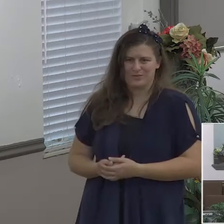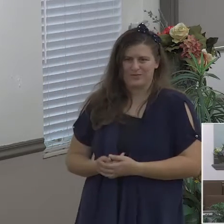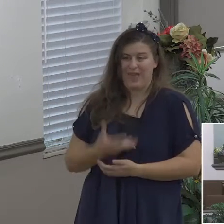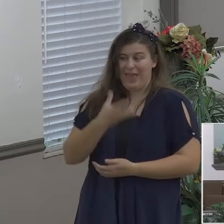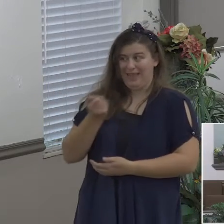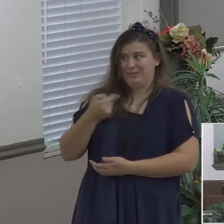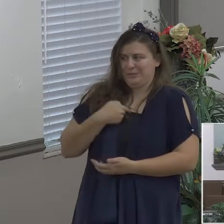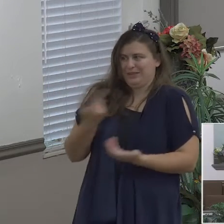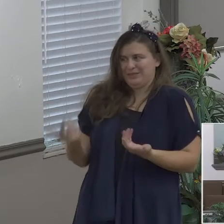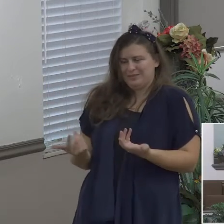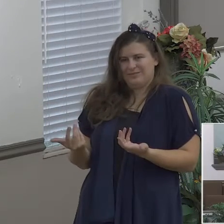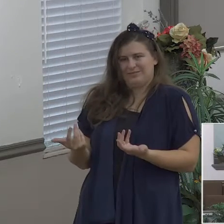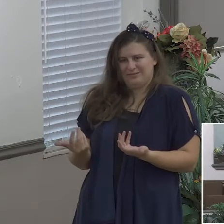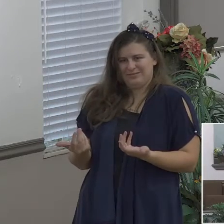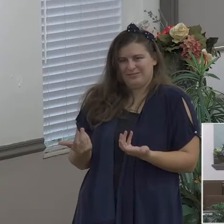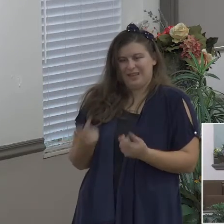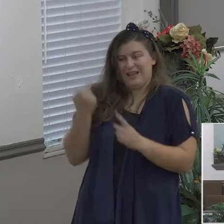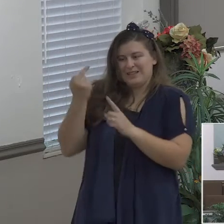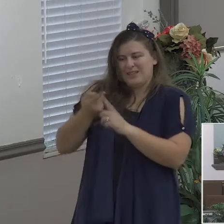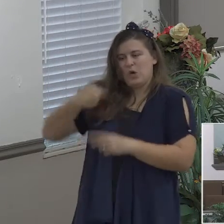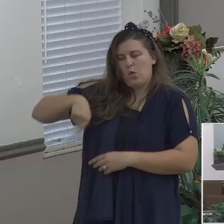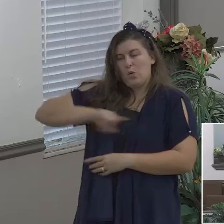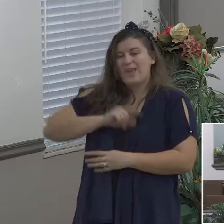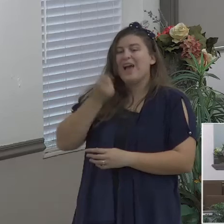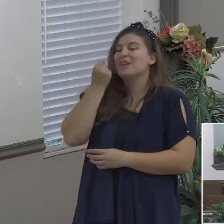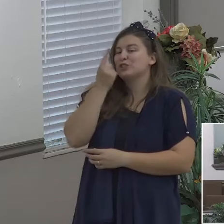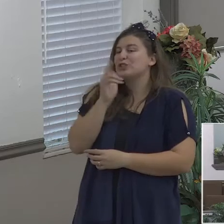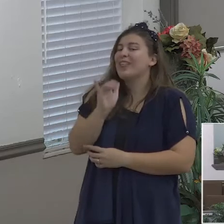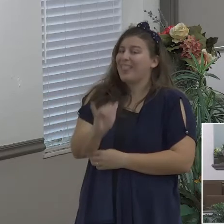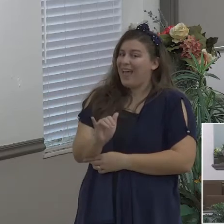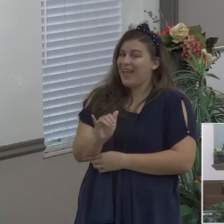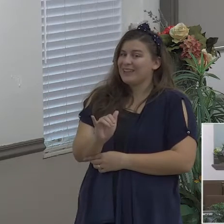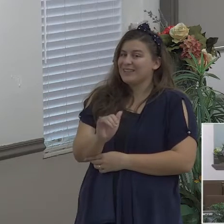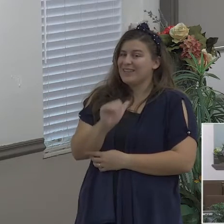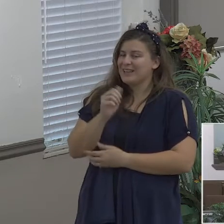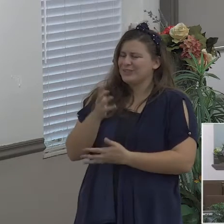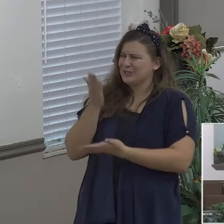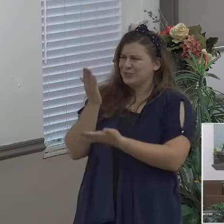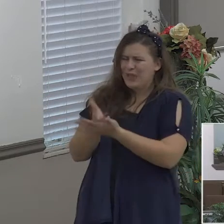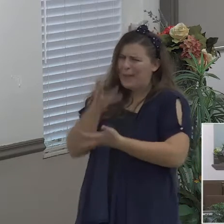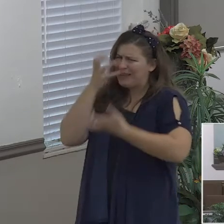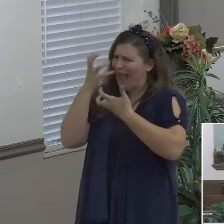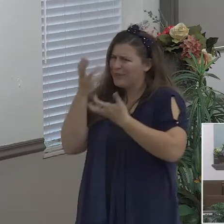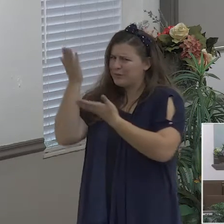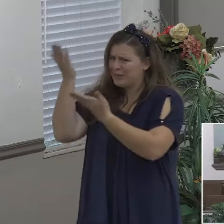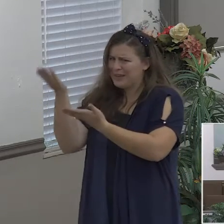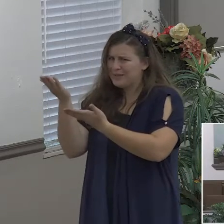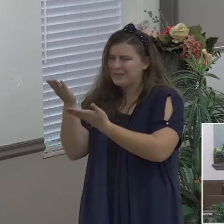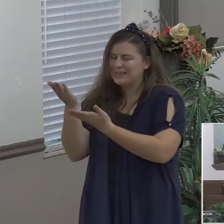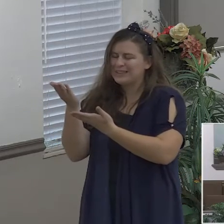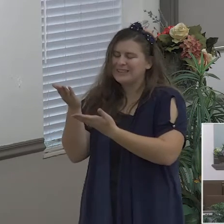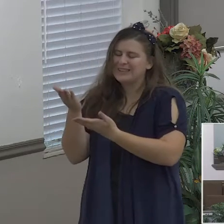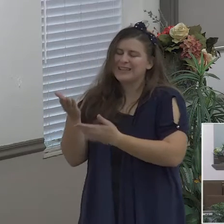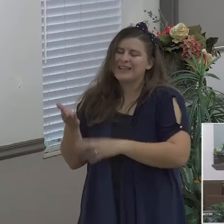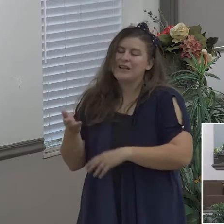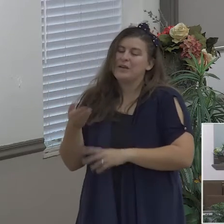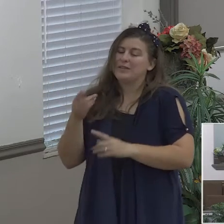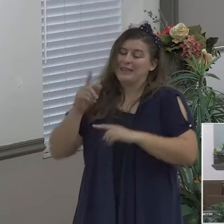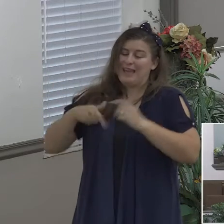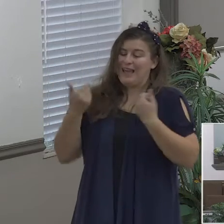we're never going to we're never going to really have the peace of God at all because we're at odds with God